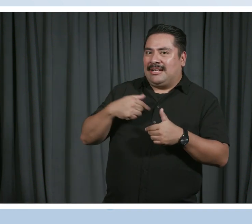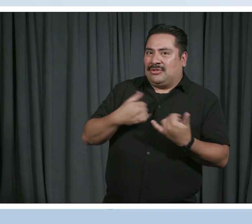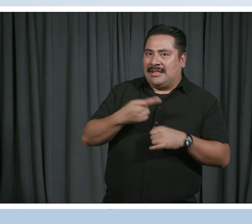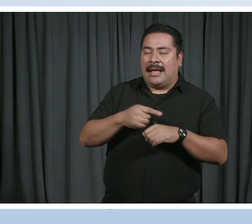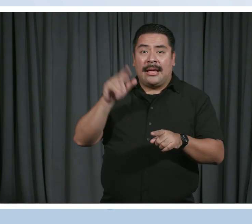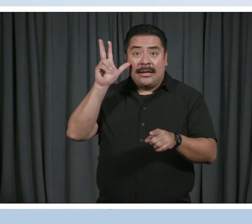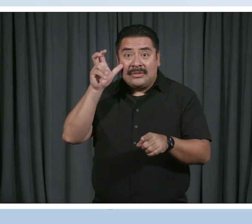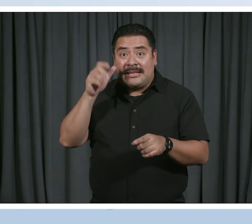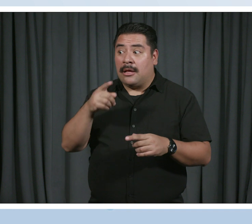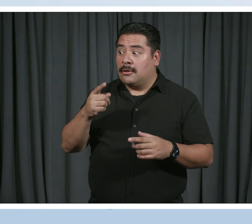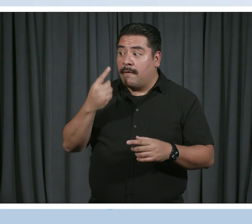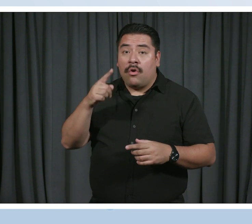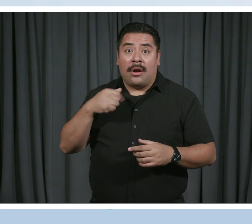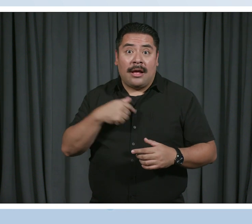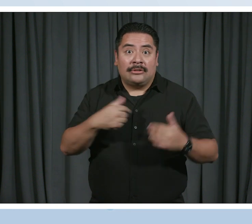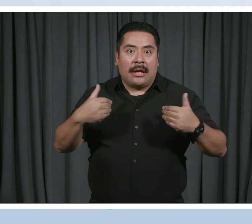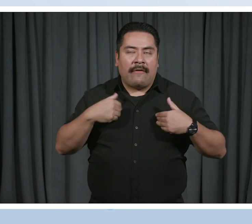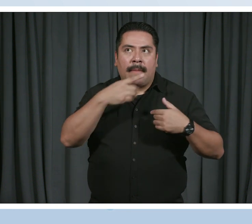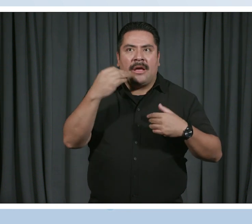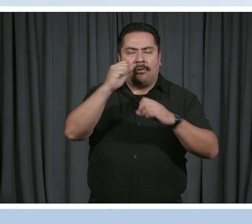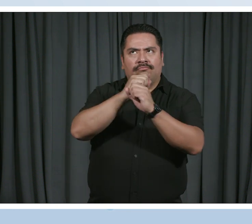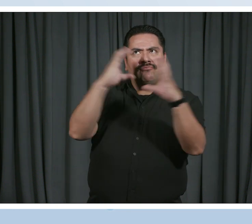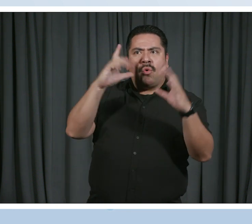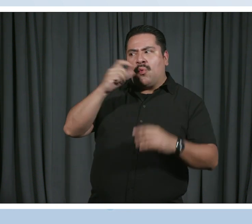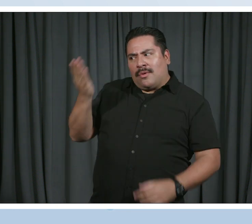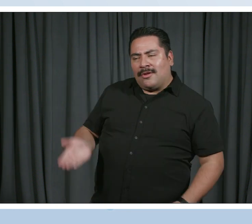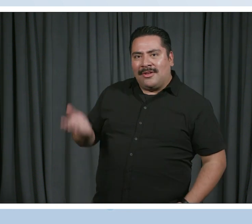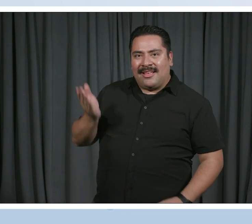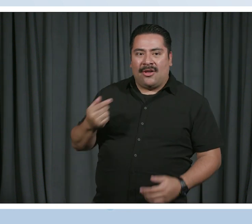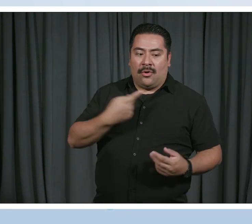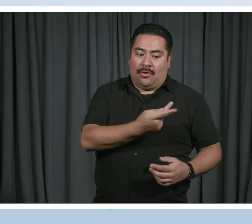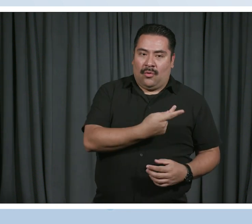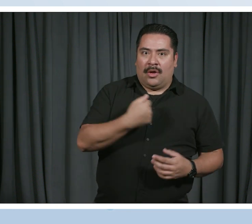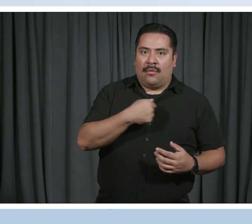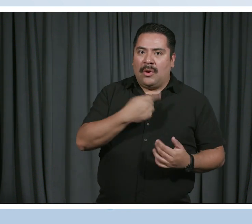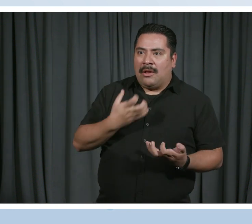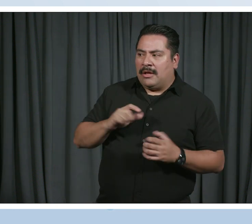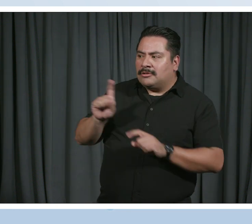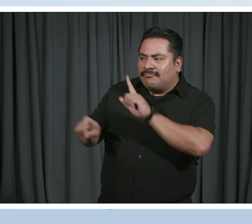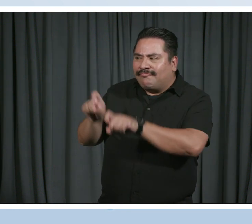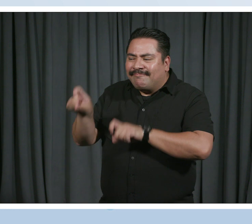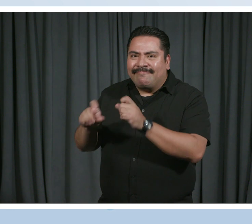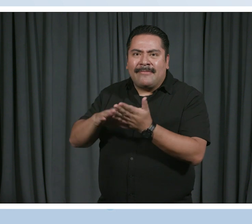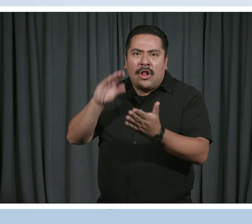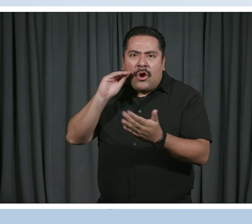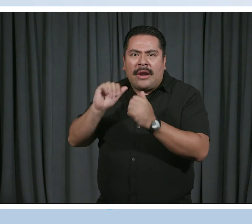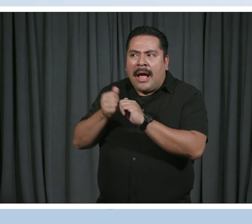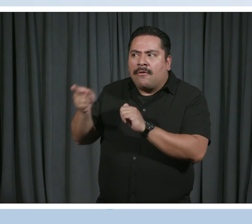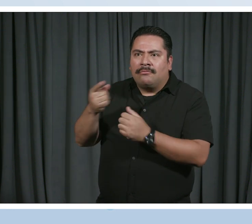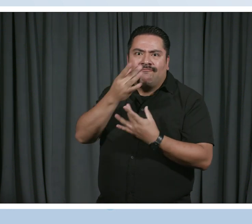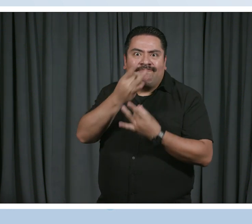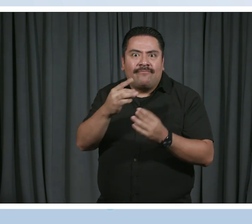us to get a better picture of who you are as an artist, we really wanted to go back and learn a little bit about how you got